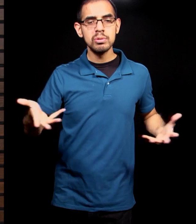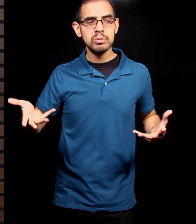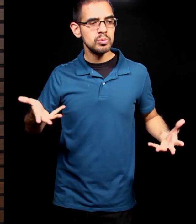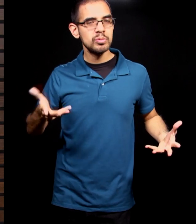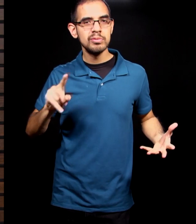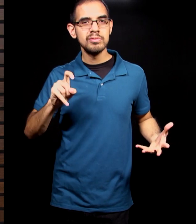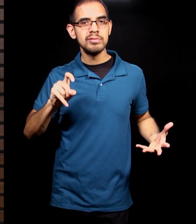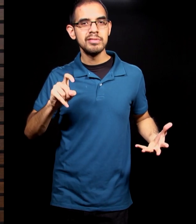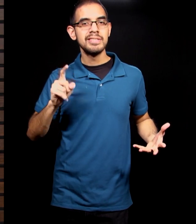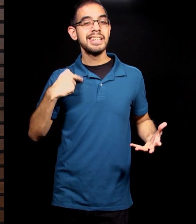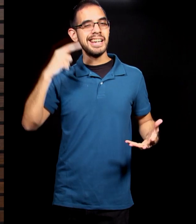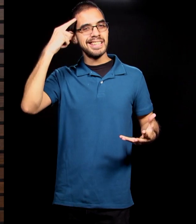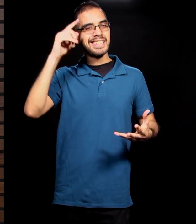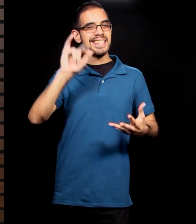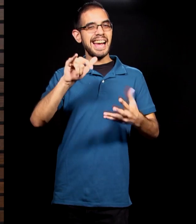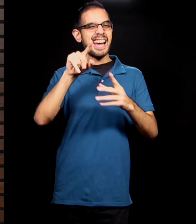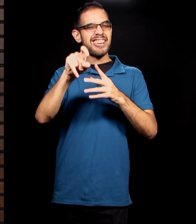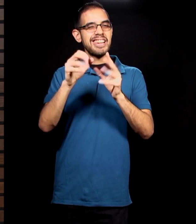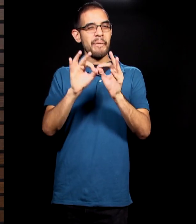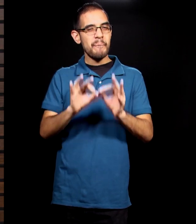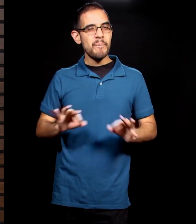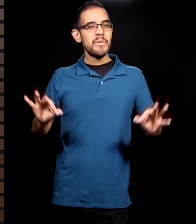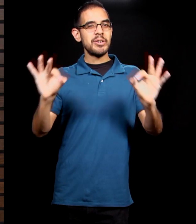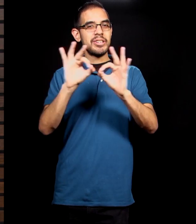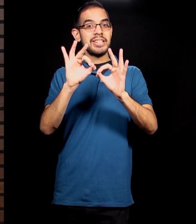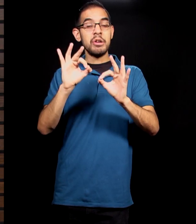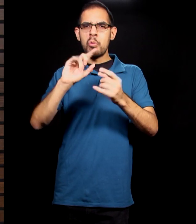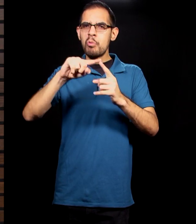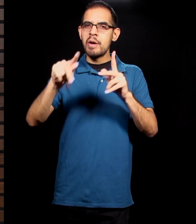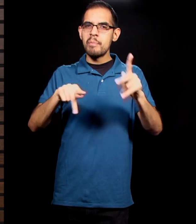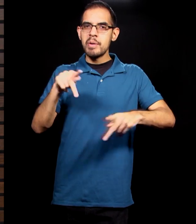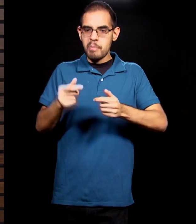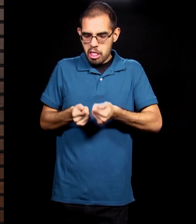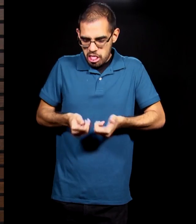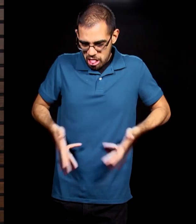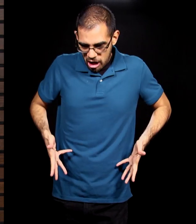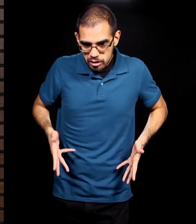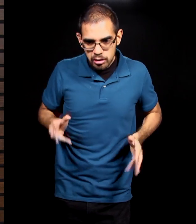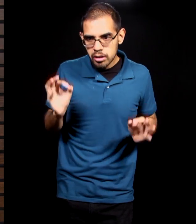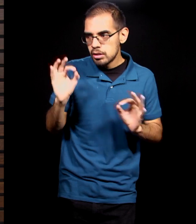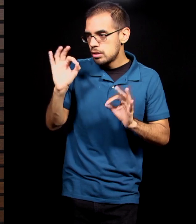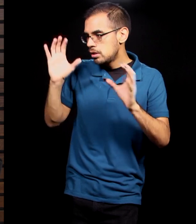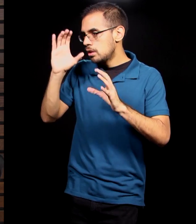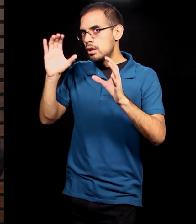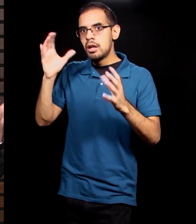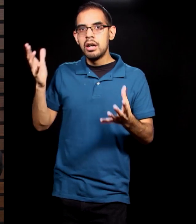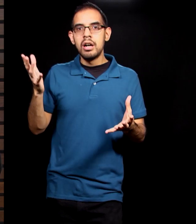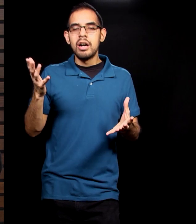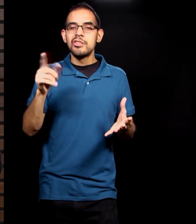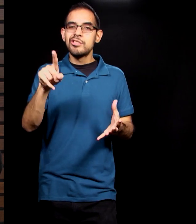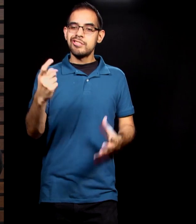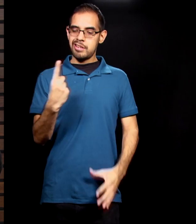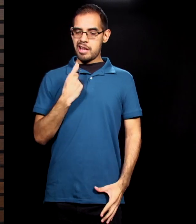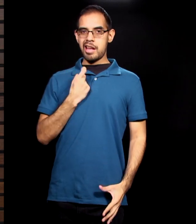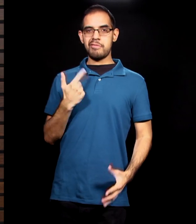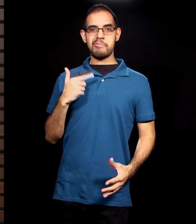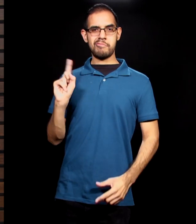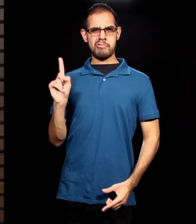it's very important. Because when people are lost, the first thing that we need to do is ask ourselves, where are we, right? When we find ourselves